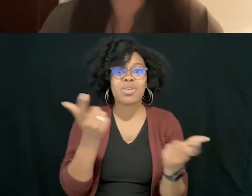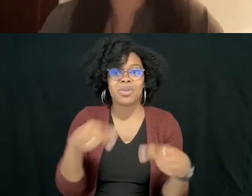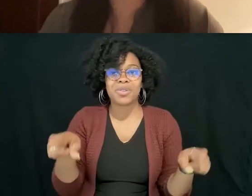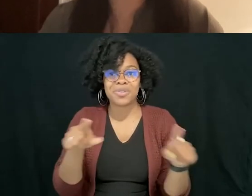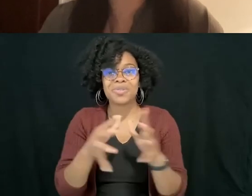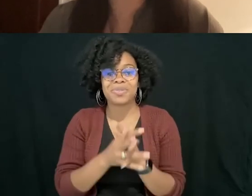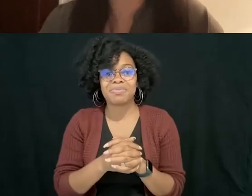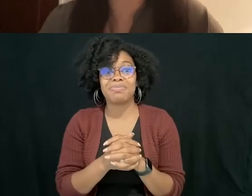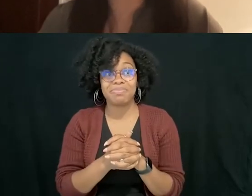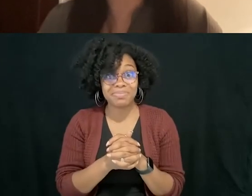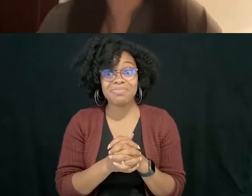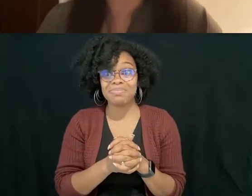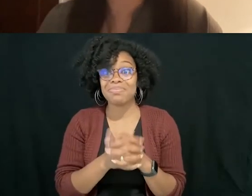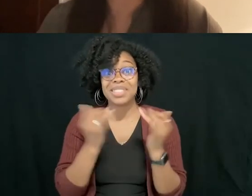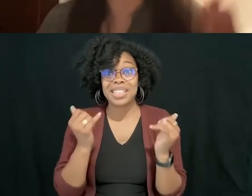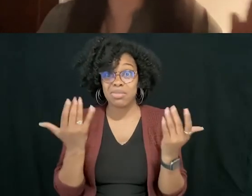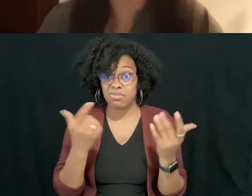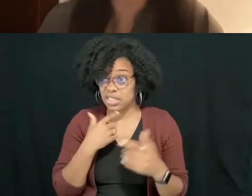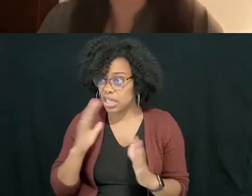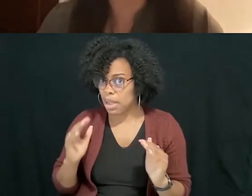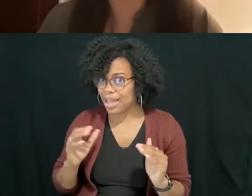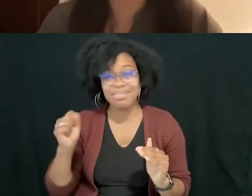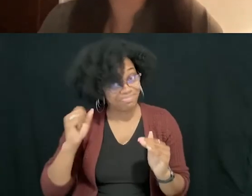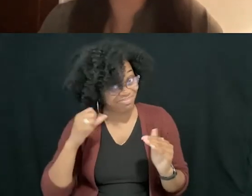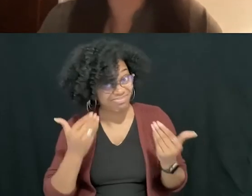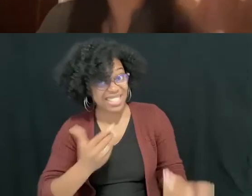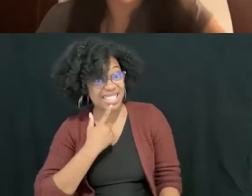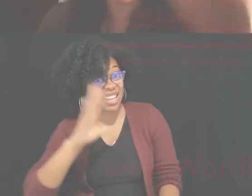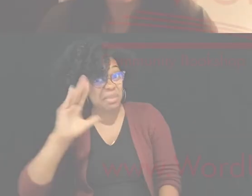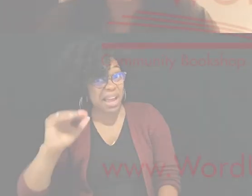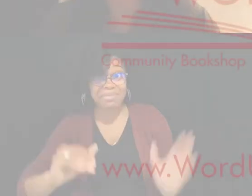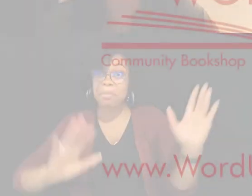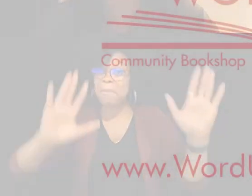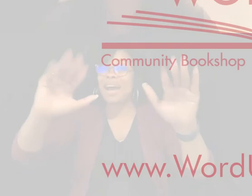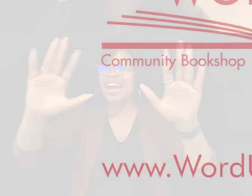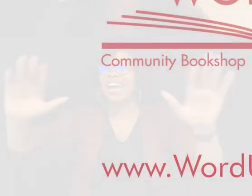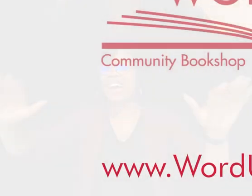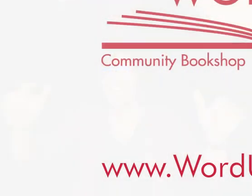So now we're saying goodbye. Now we're saying goodbye. Bye. Bye. Bye. Thank you.